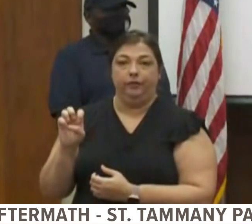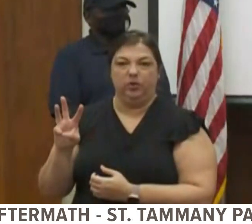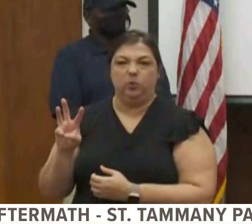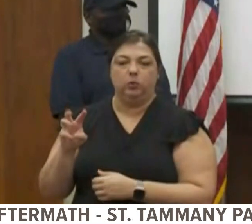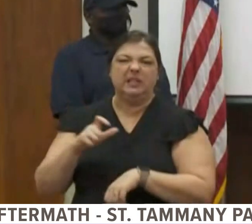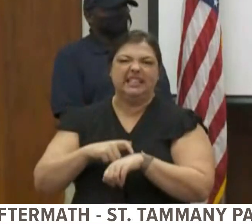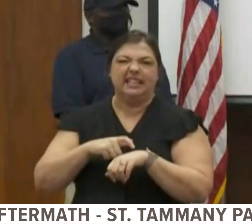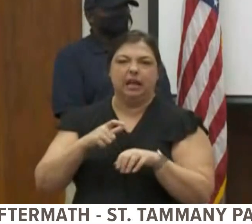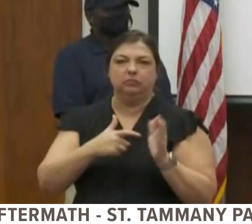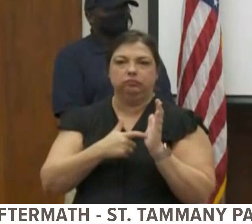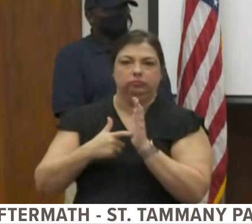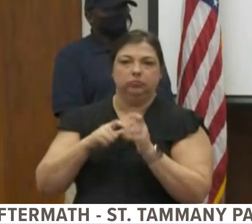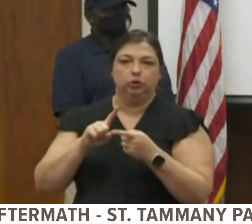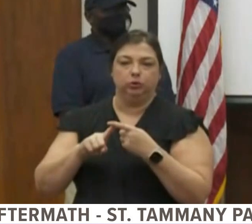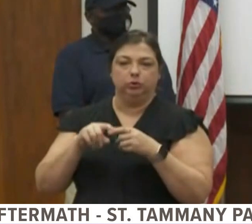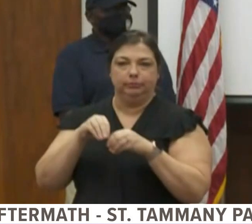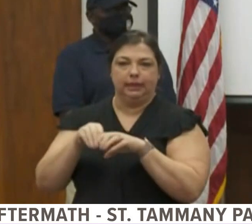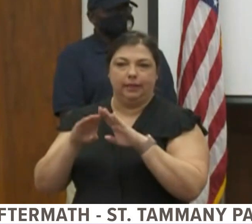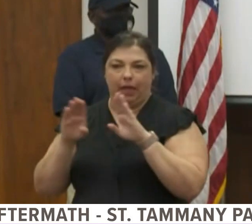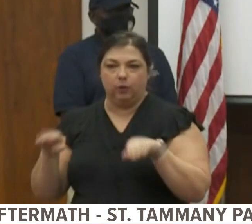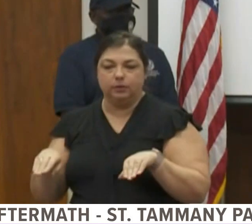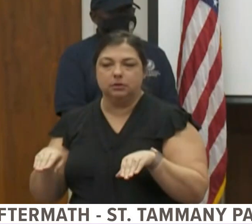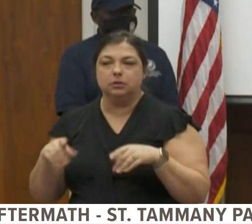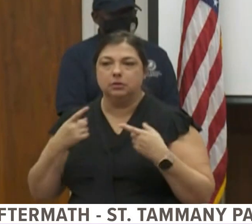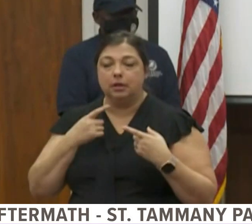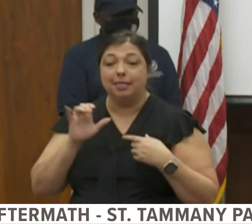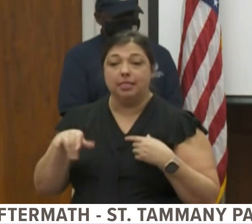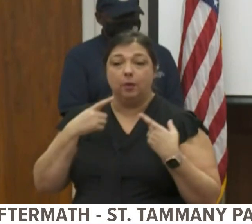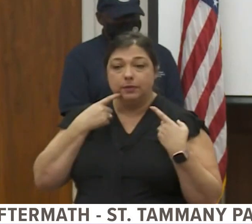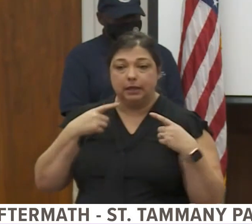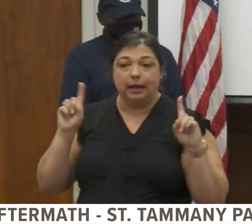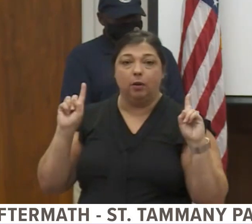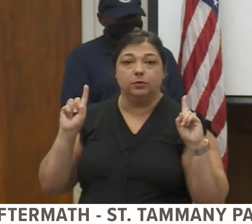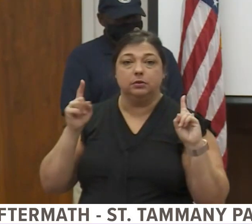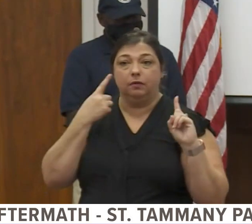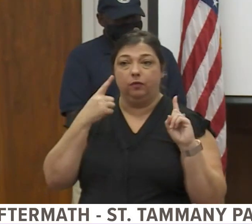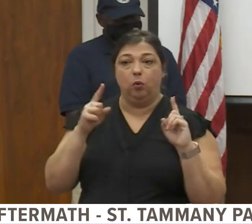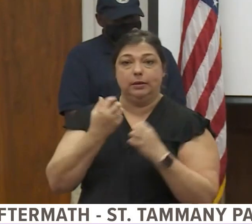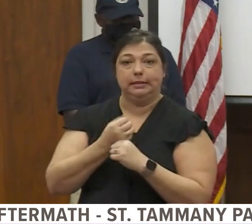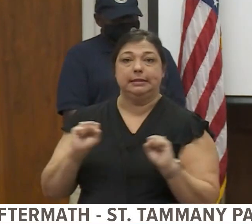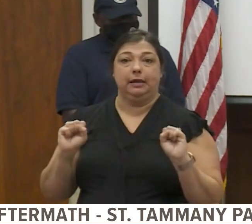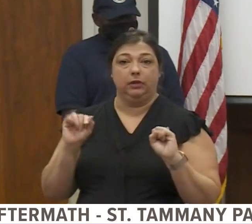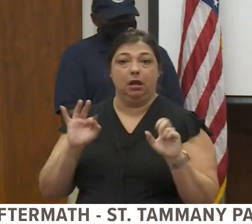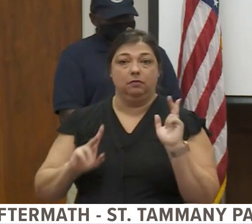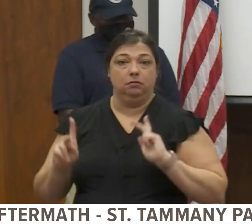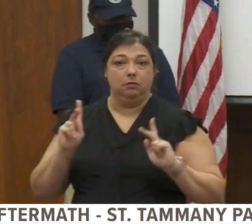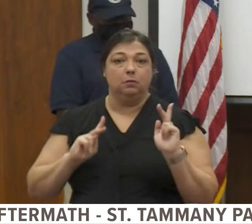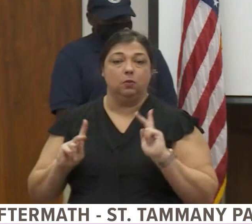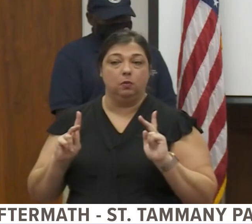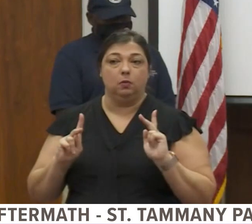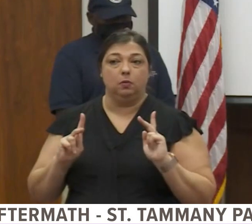declaration was issued for the safety, health, and welfare of our citizens.